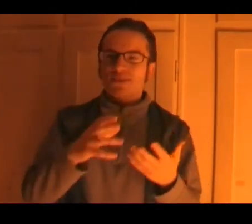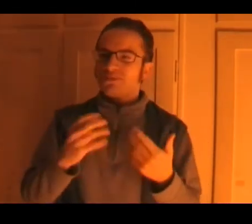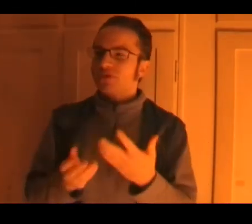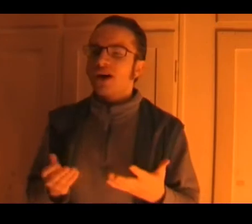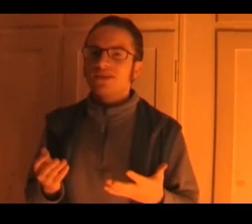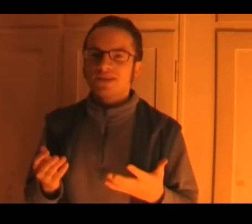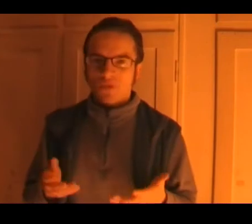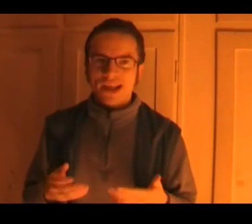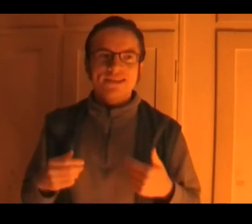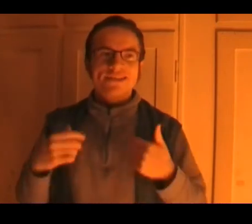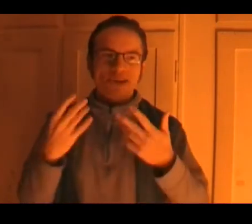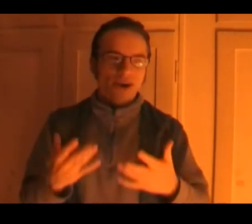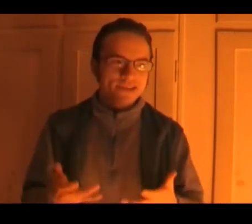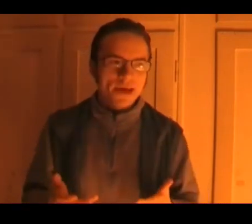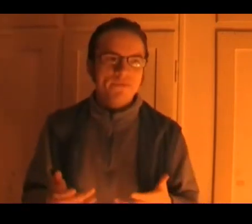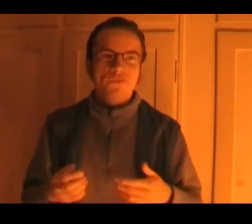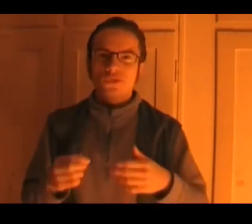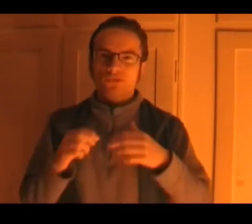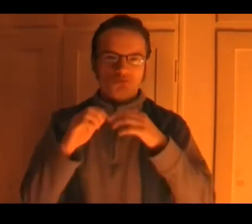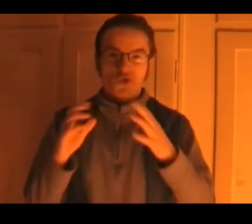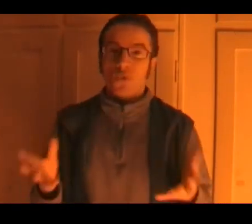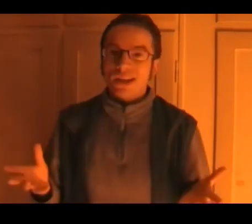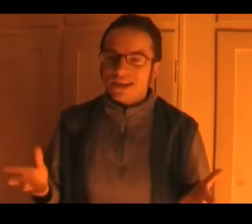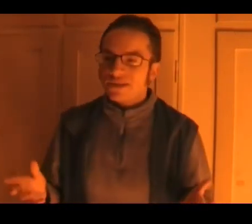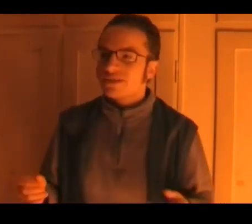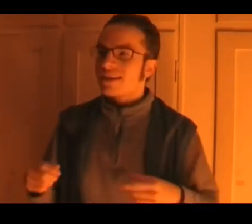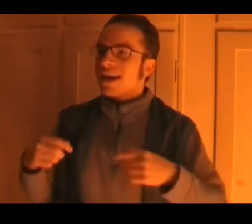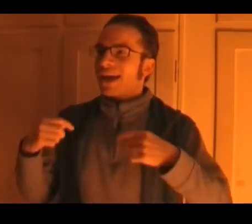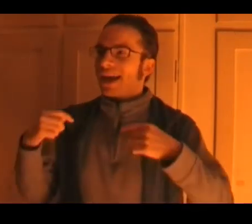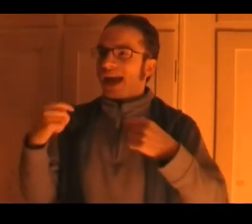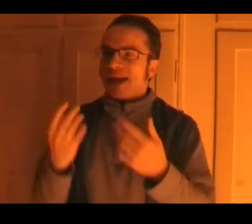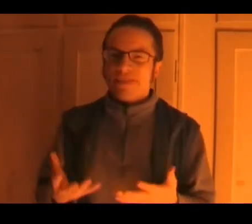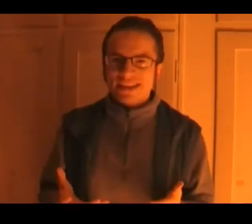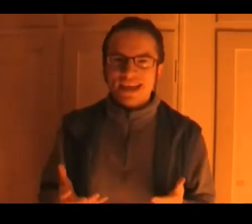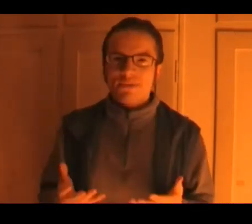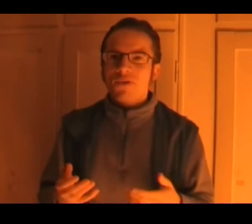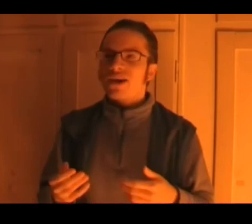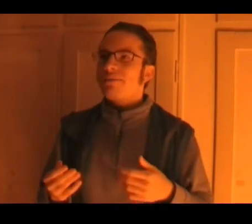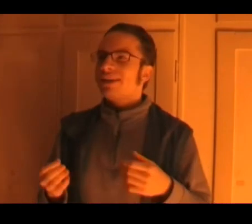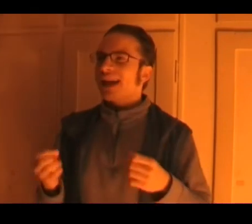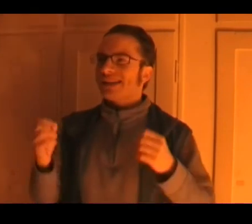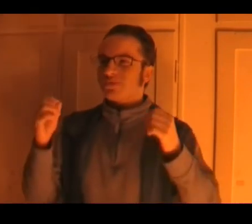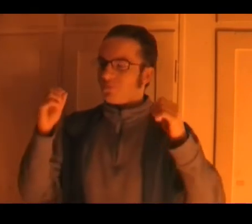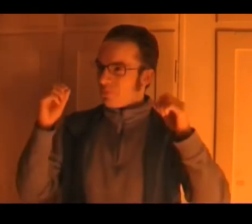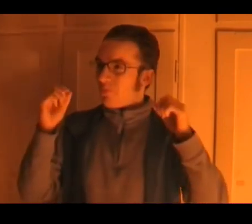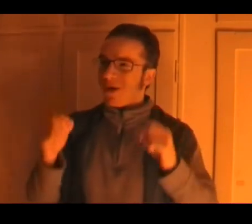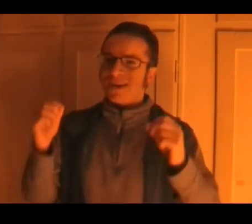moves on to someone else to terrorize them for 20 years and then take them over i mean that is one